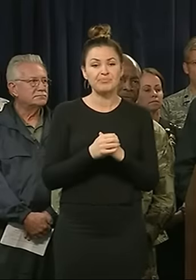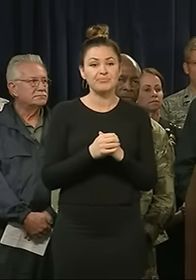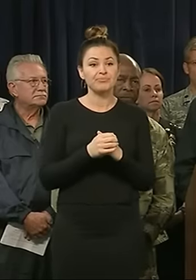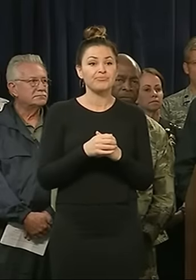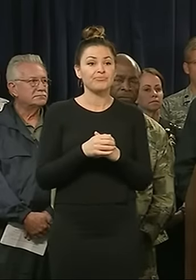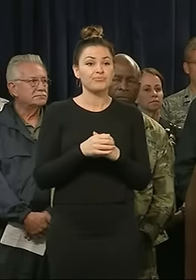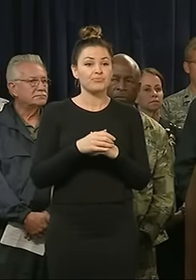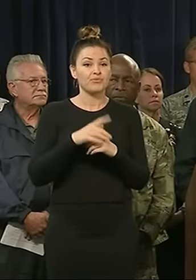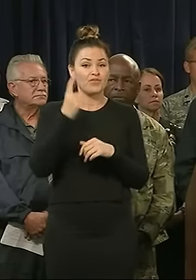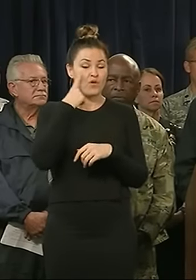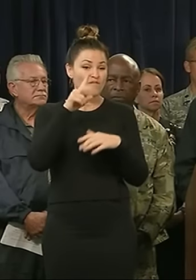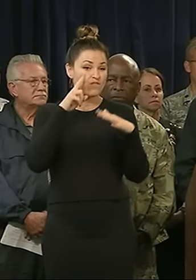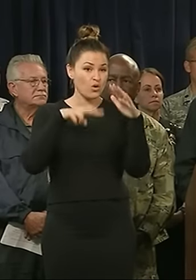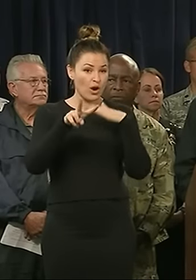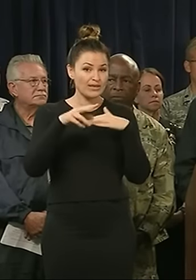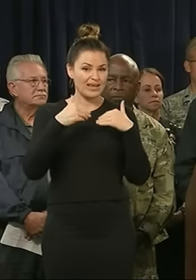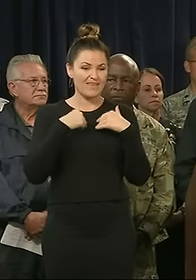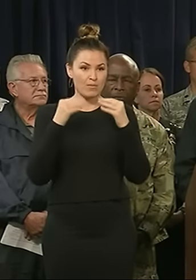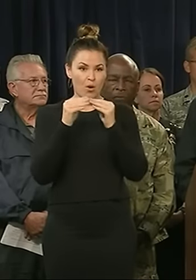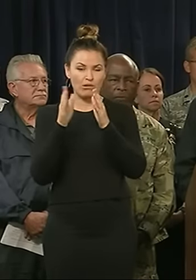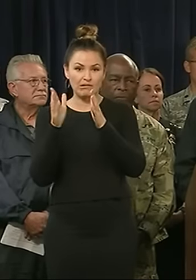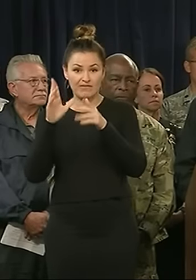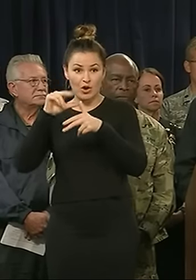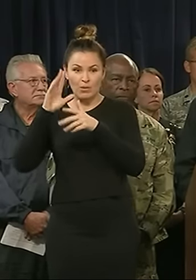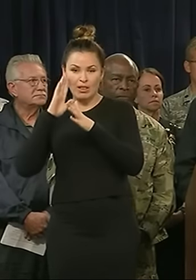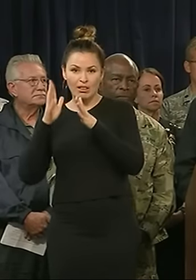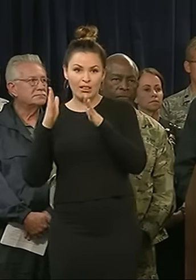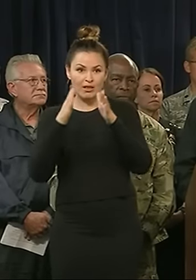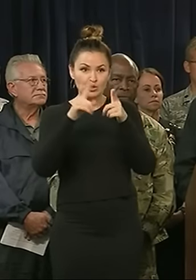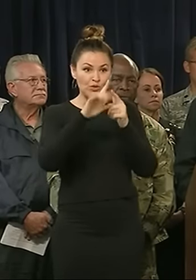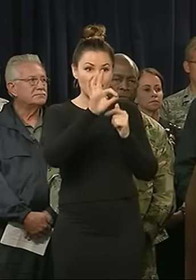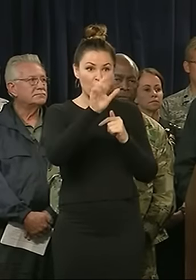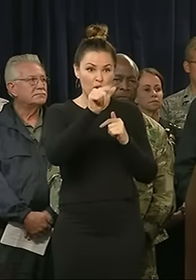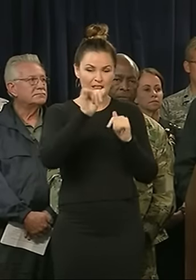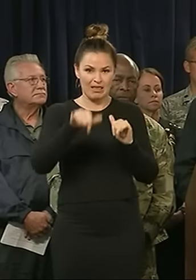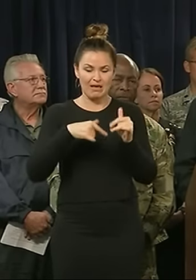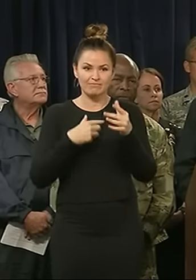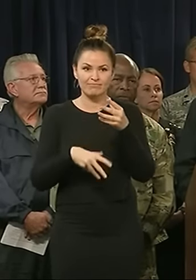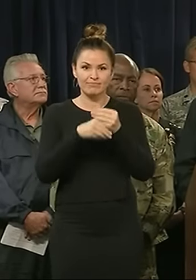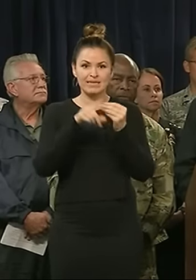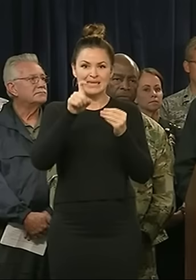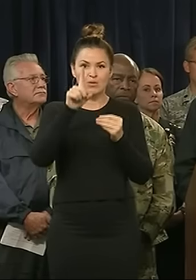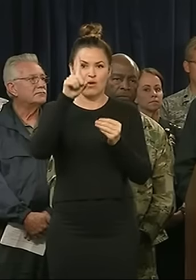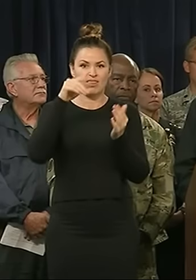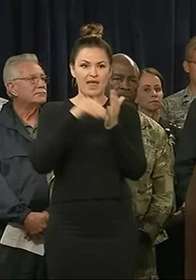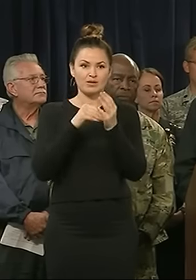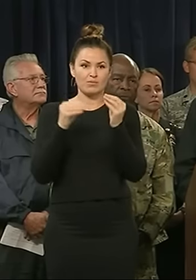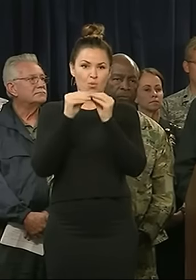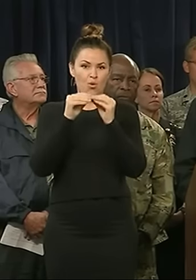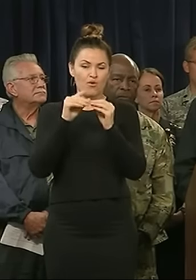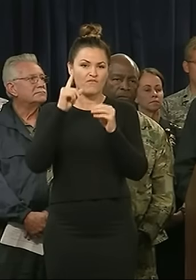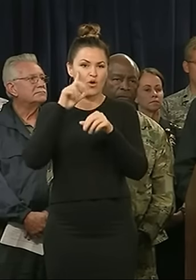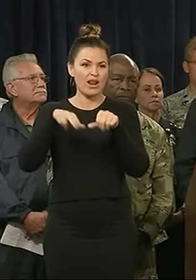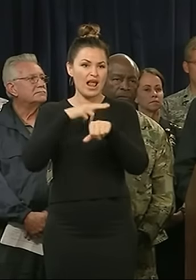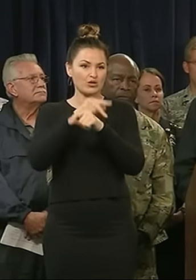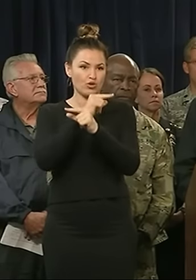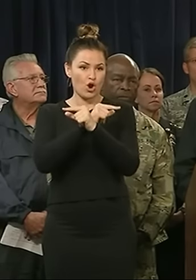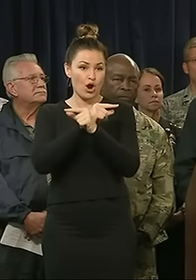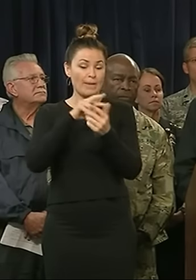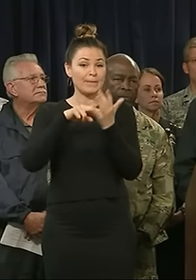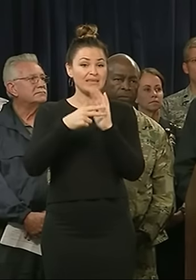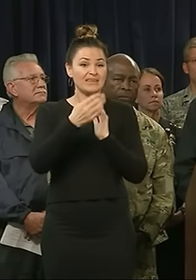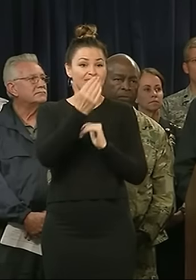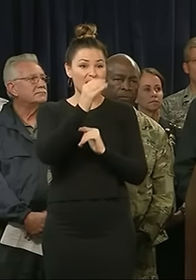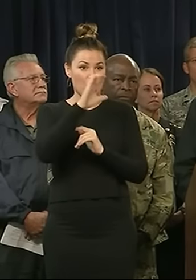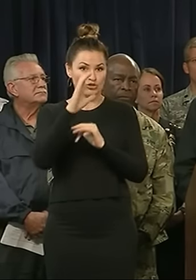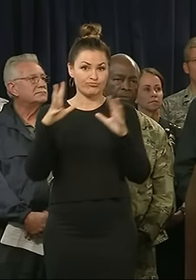Based on the current forecast and to shift more towards Florida, I am activating an additional 1,000 members of the National Guard. That means 1,500